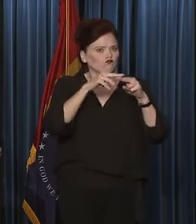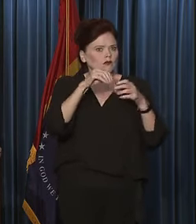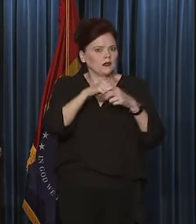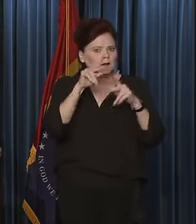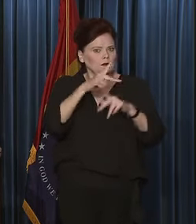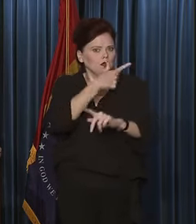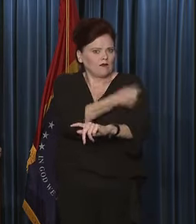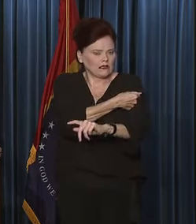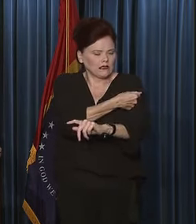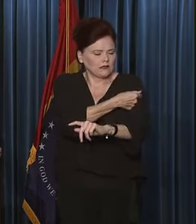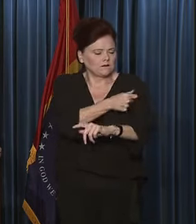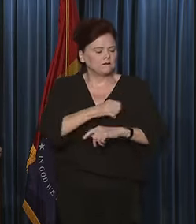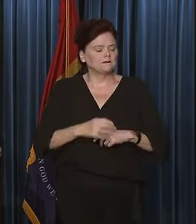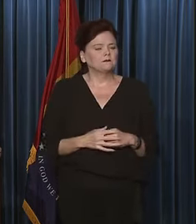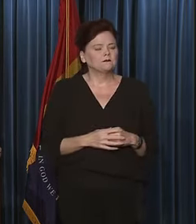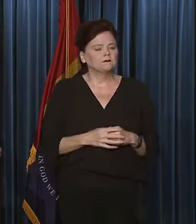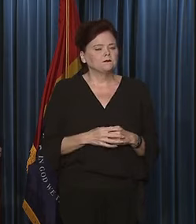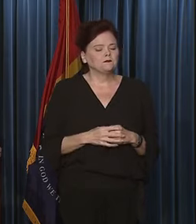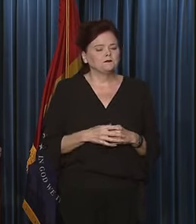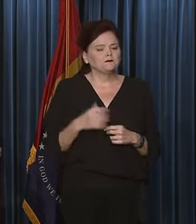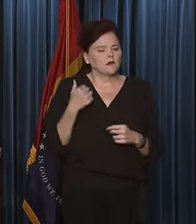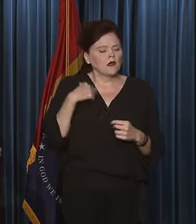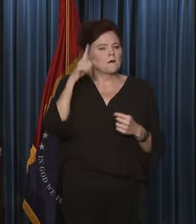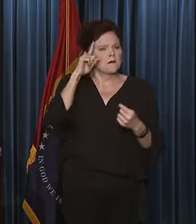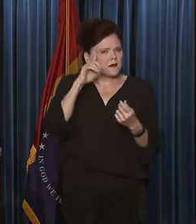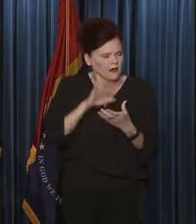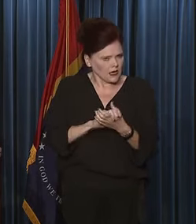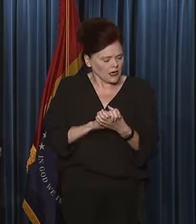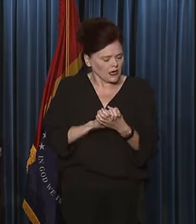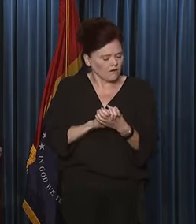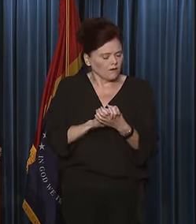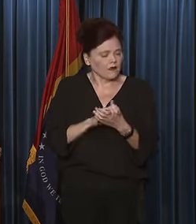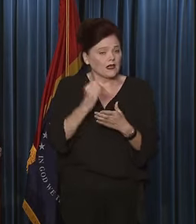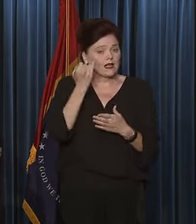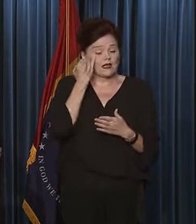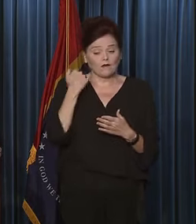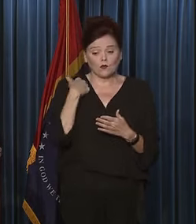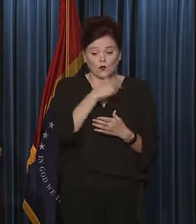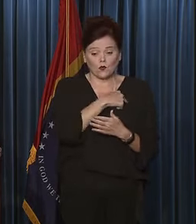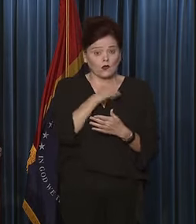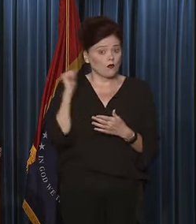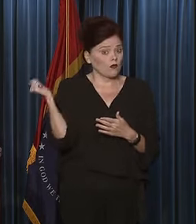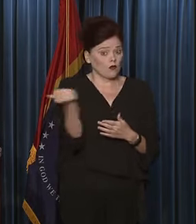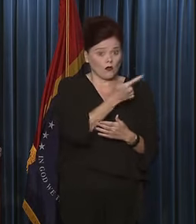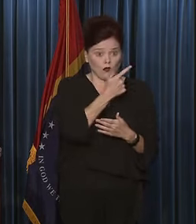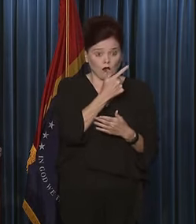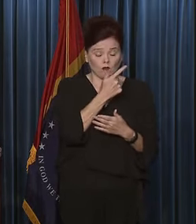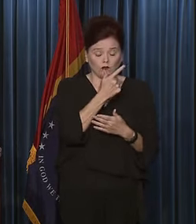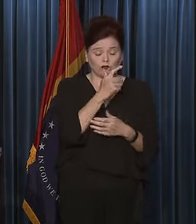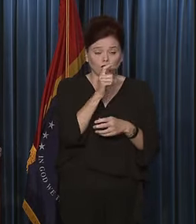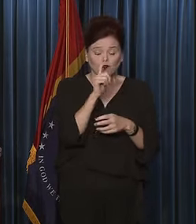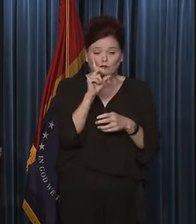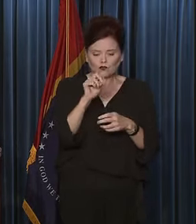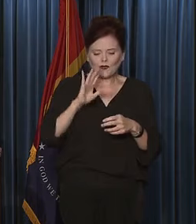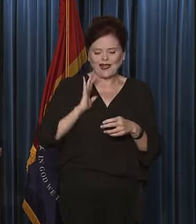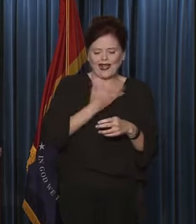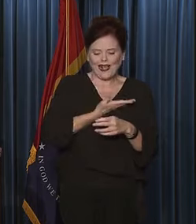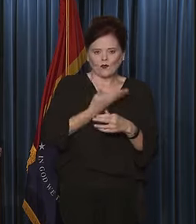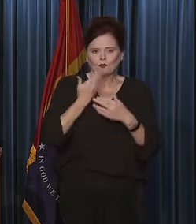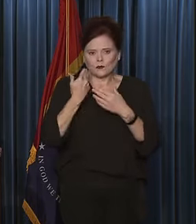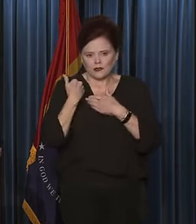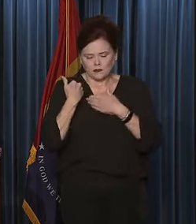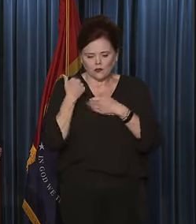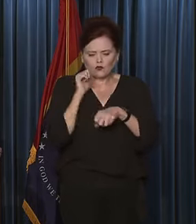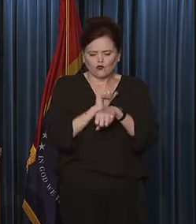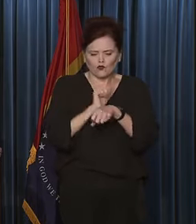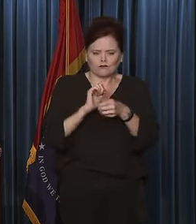vaccinations. I truly believe that if we all continue to do our part, if we all continue to work